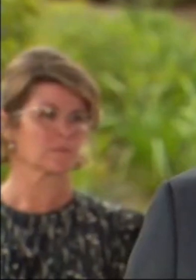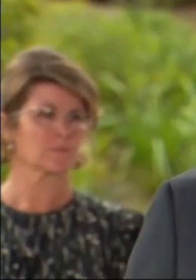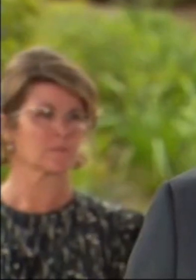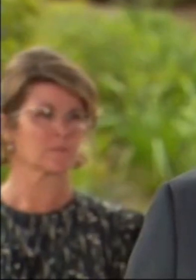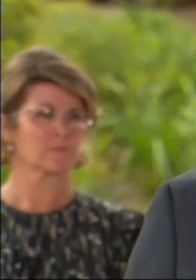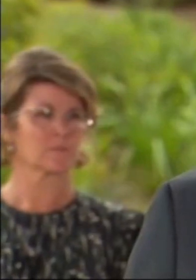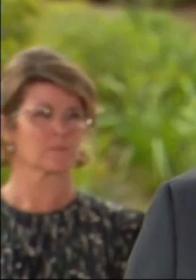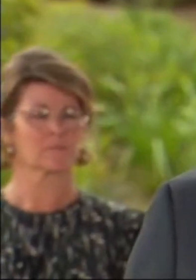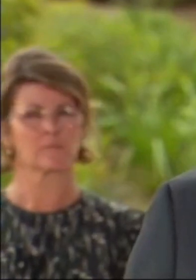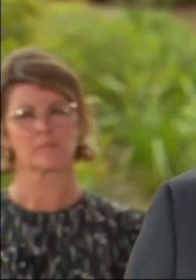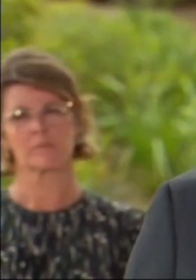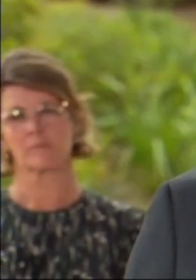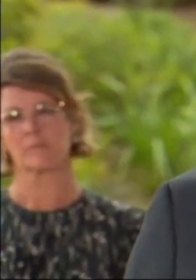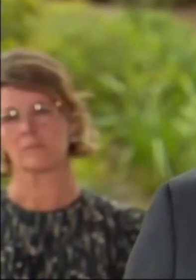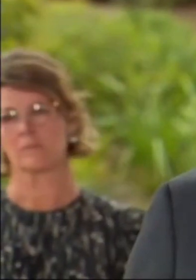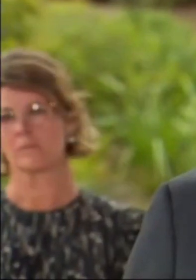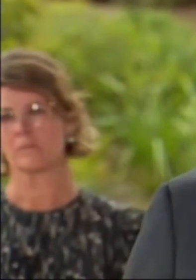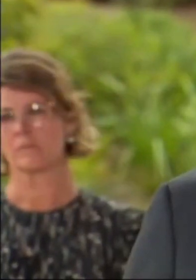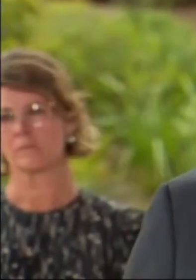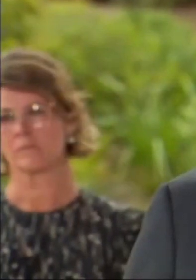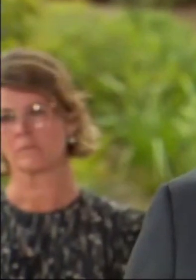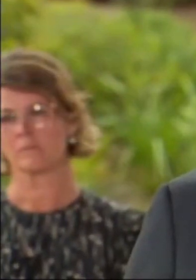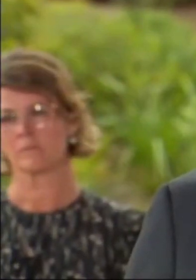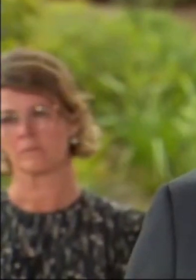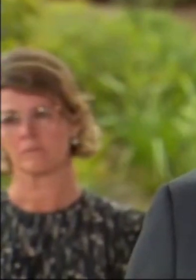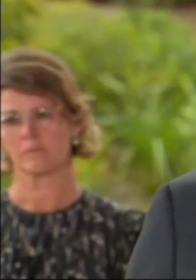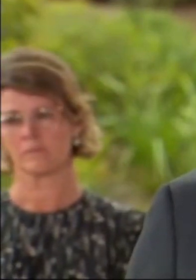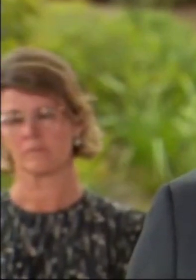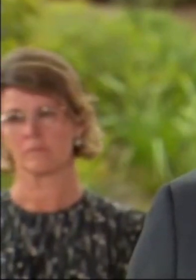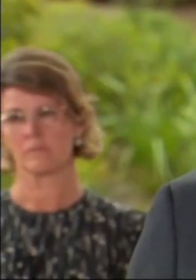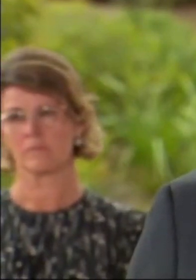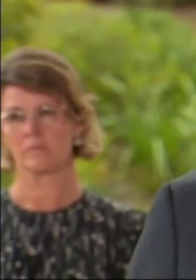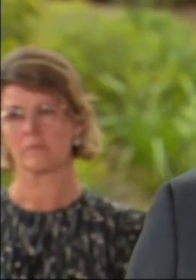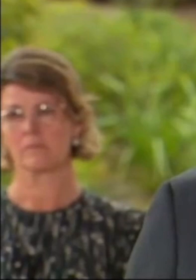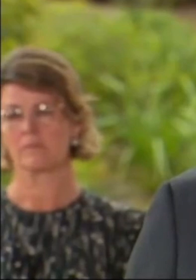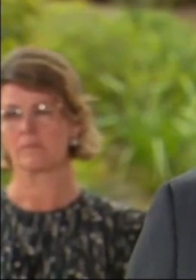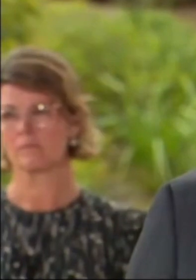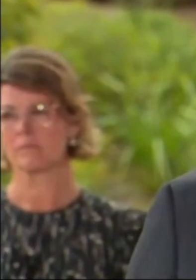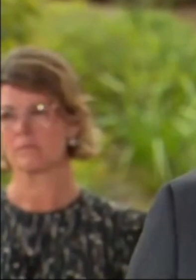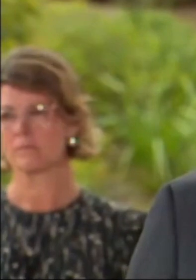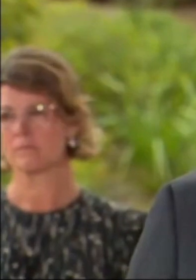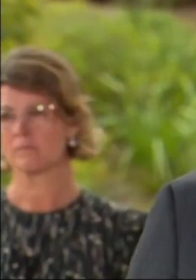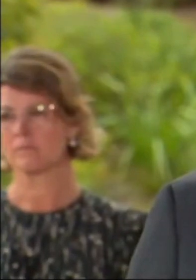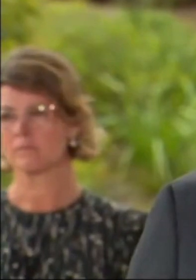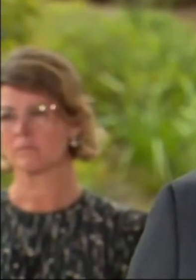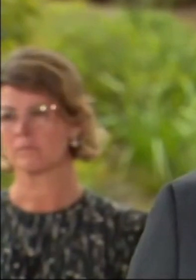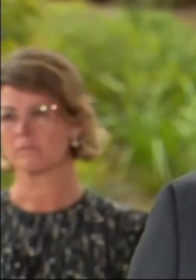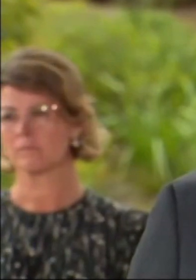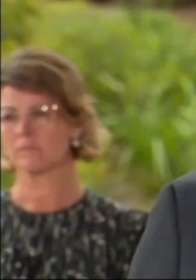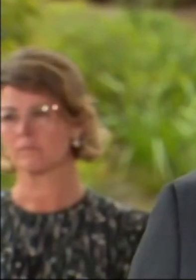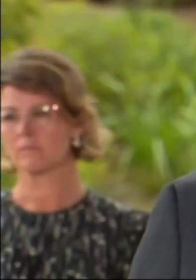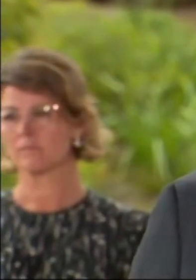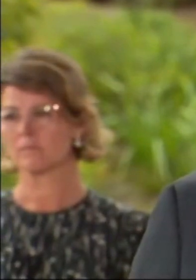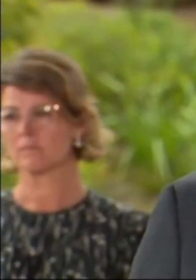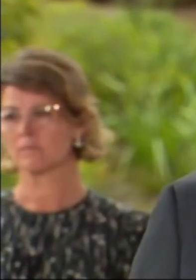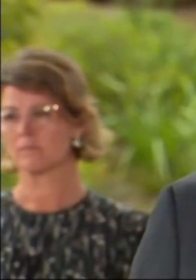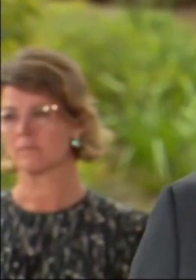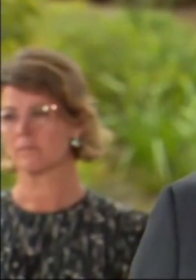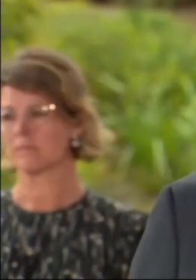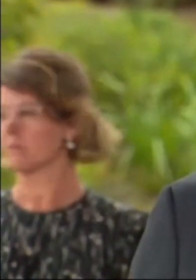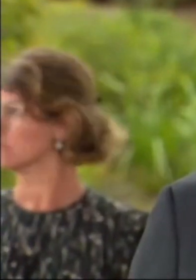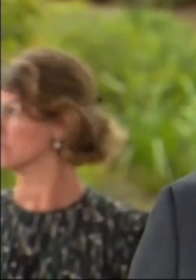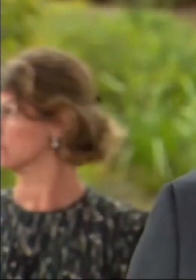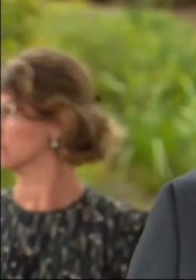It is juvenile. It is moronic. But it's also just so disappointing to think that you would actually undermine an incredibly hard working